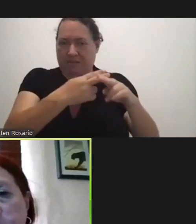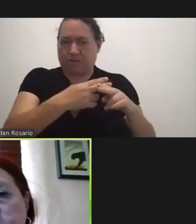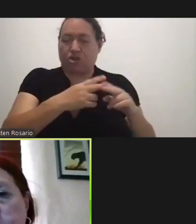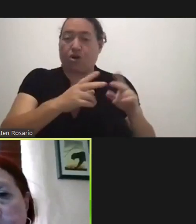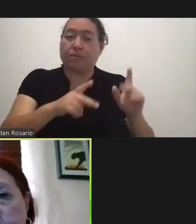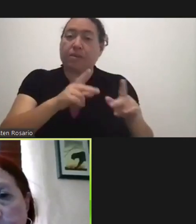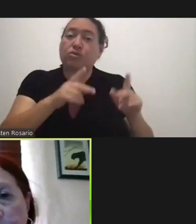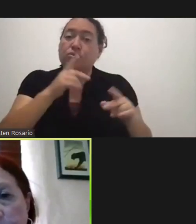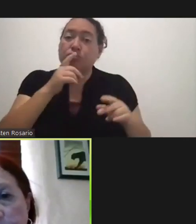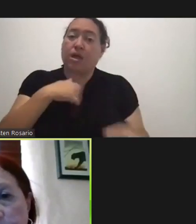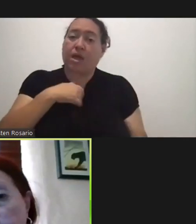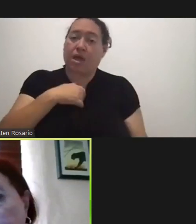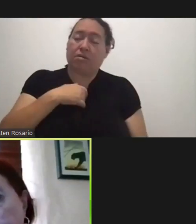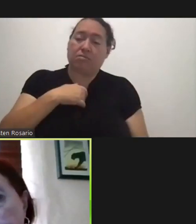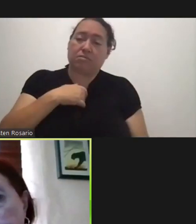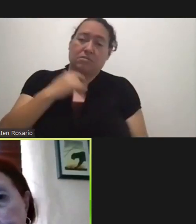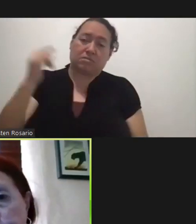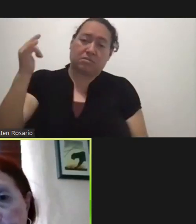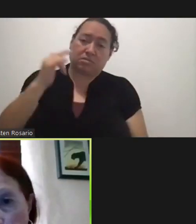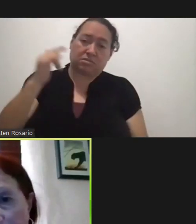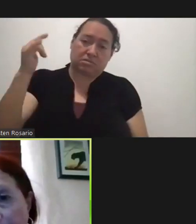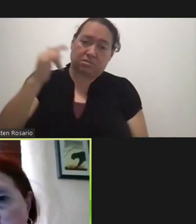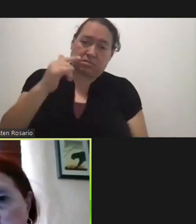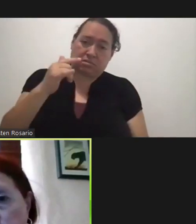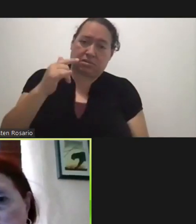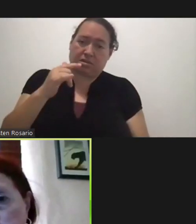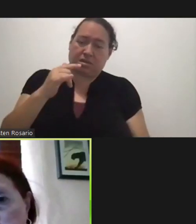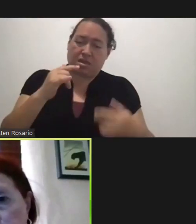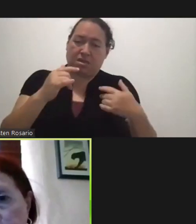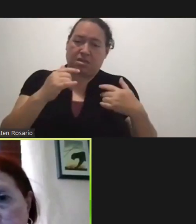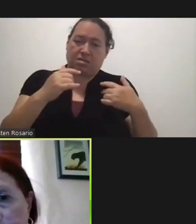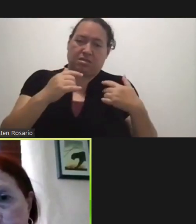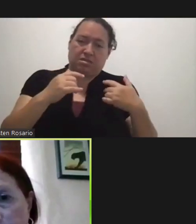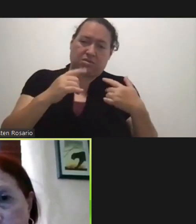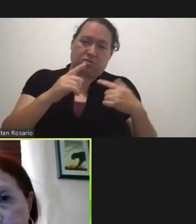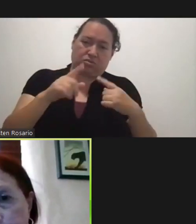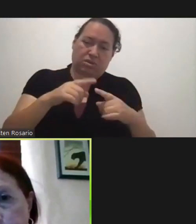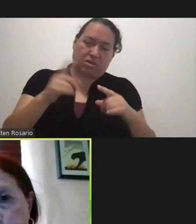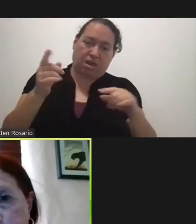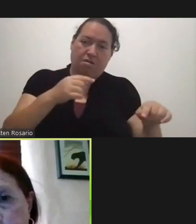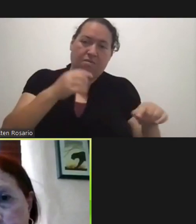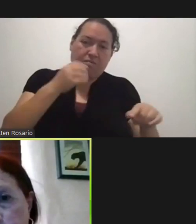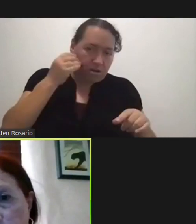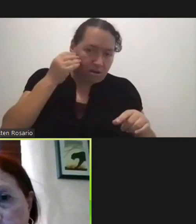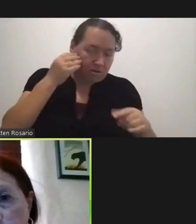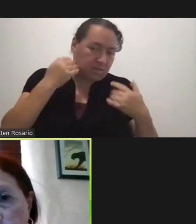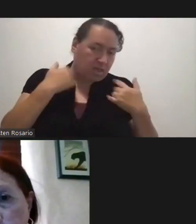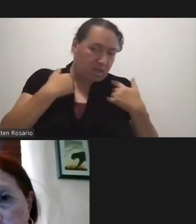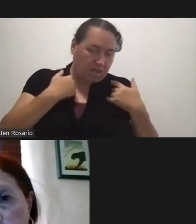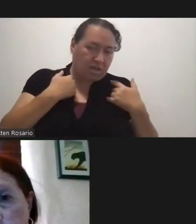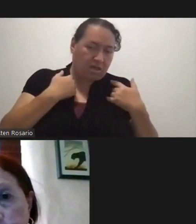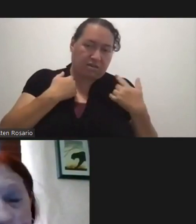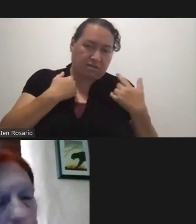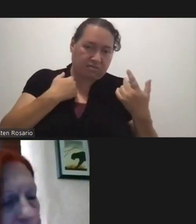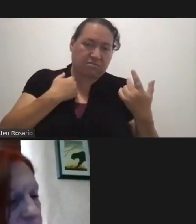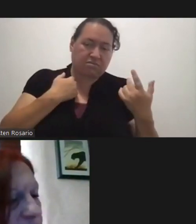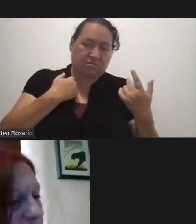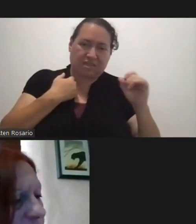Travel Just Have To Download The SARA App When They Come Home So To Speak Yes The